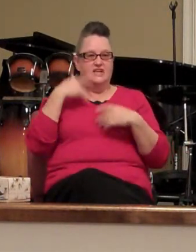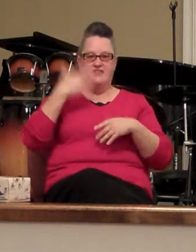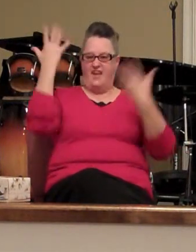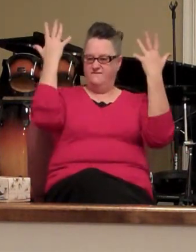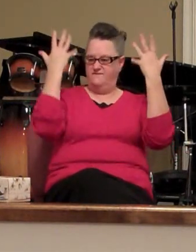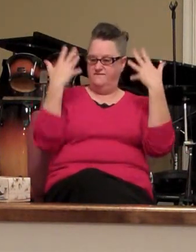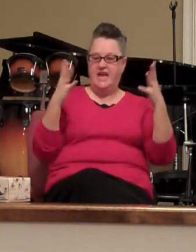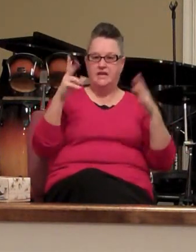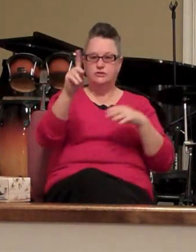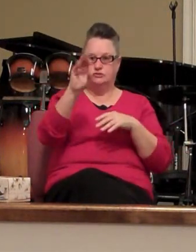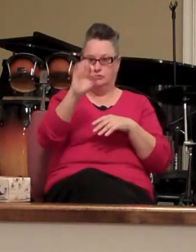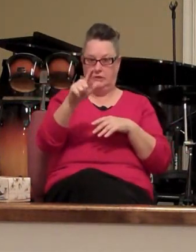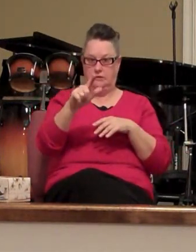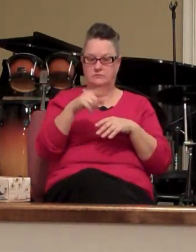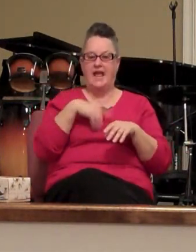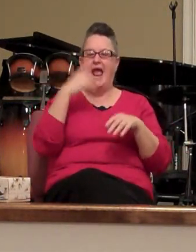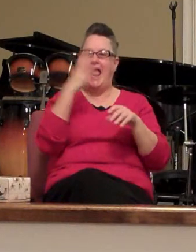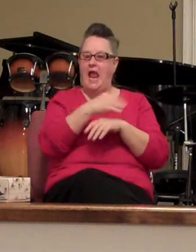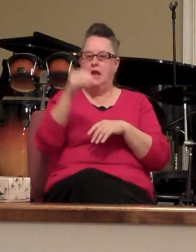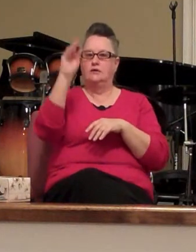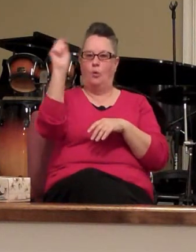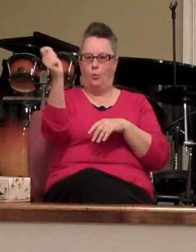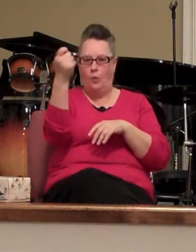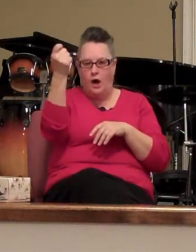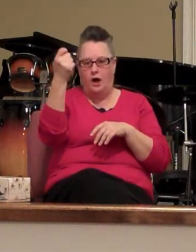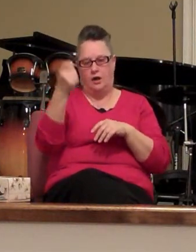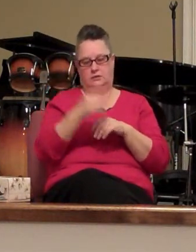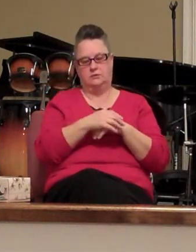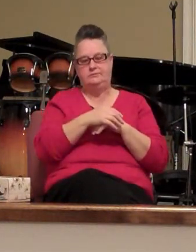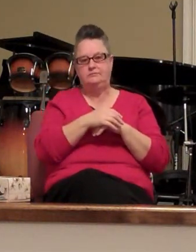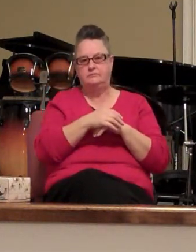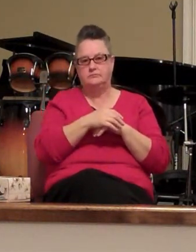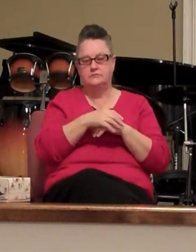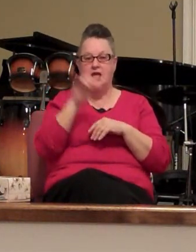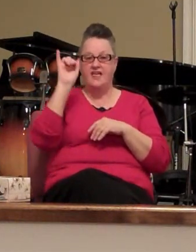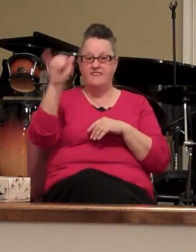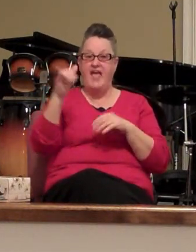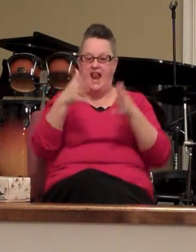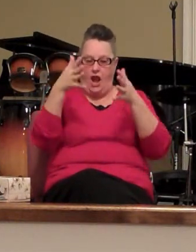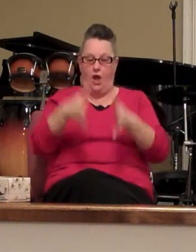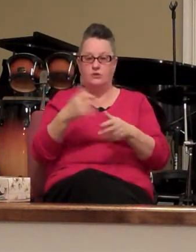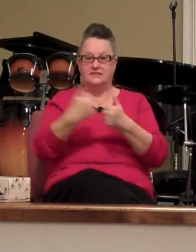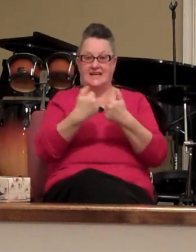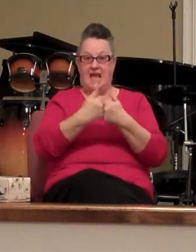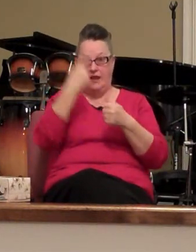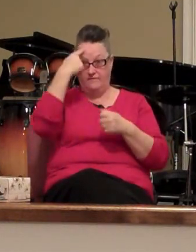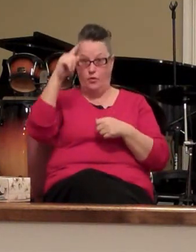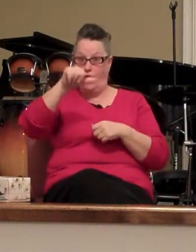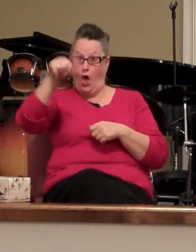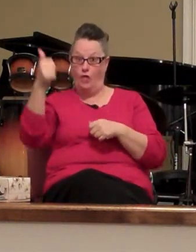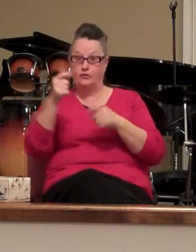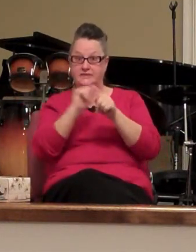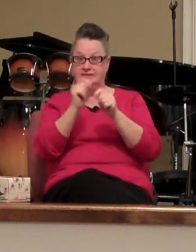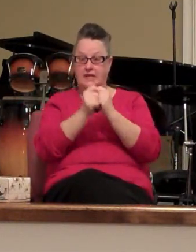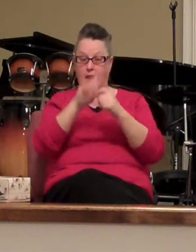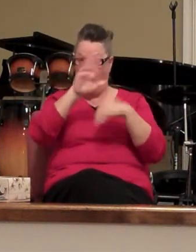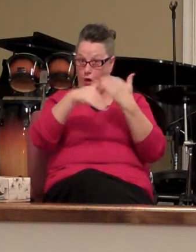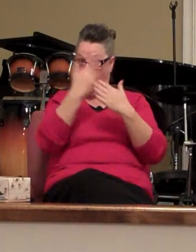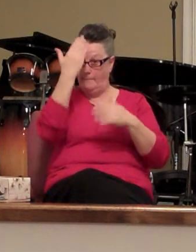the drill and win and they lost the game for the other team all because in